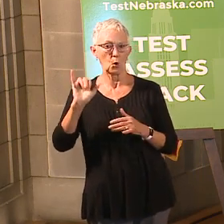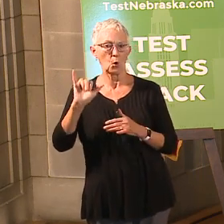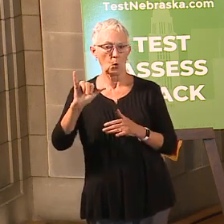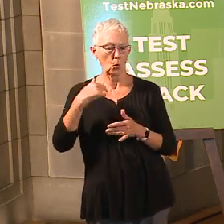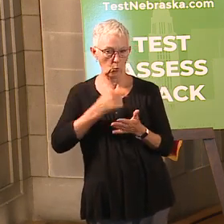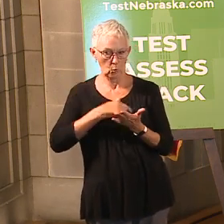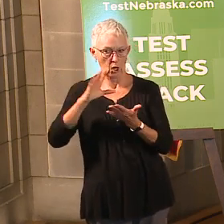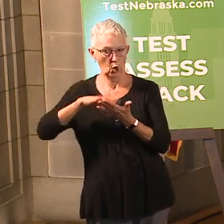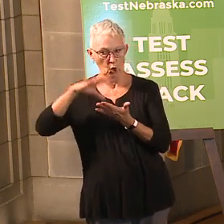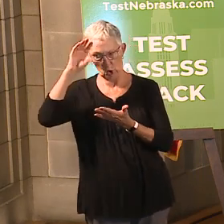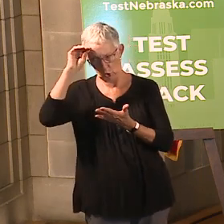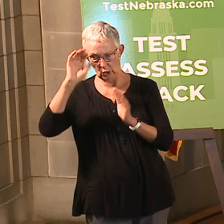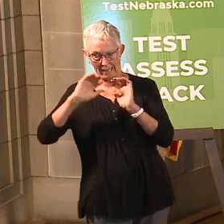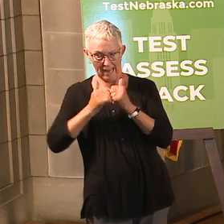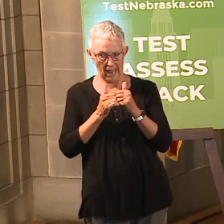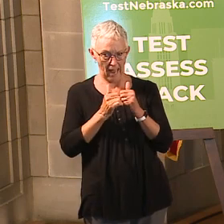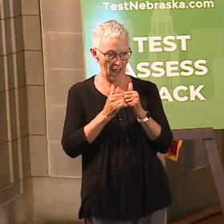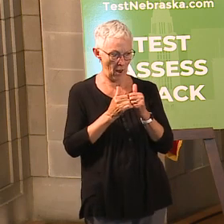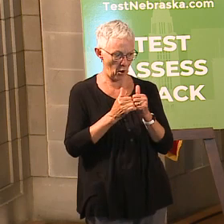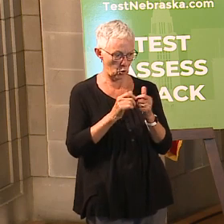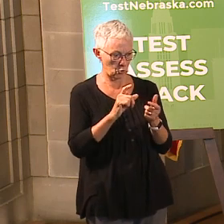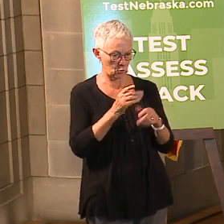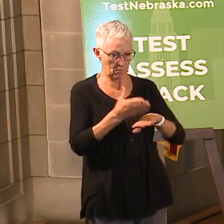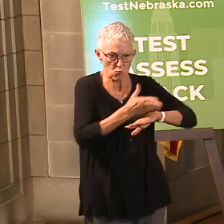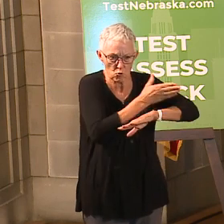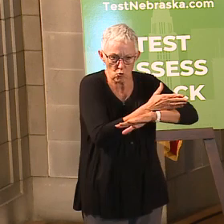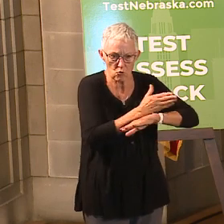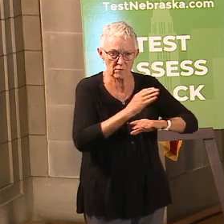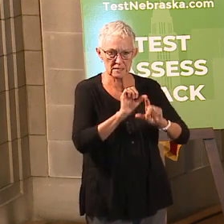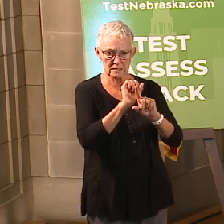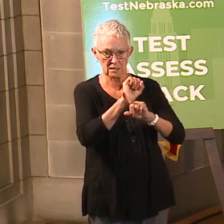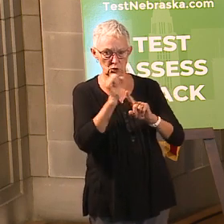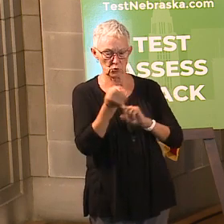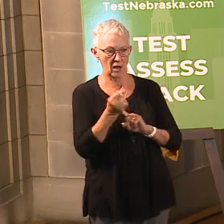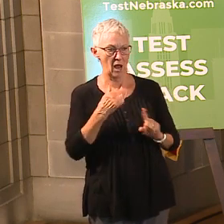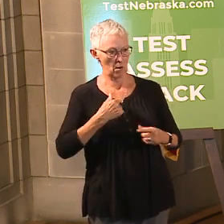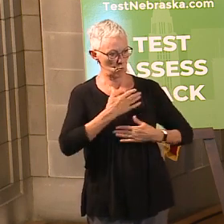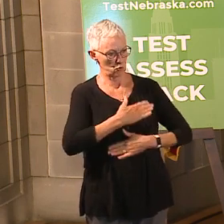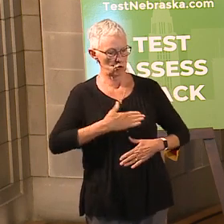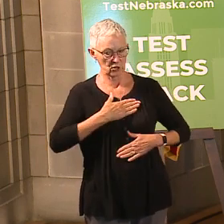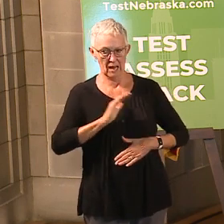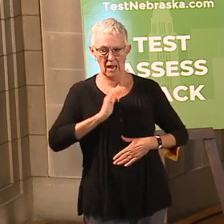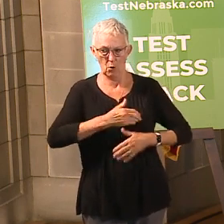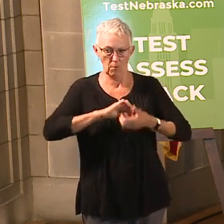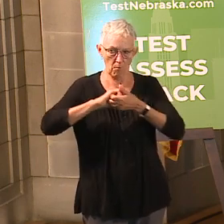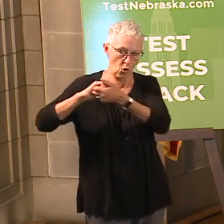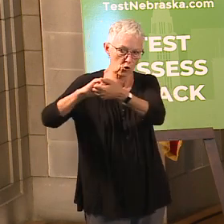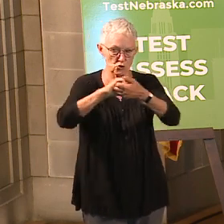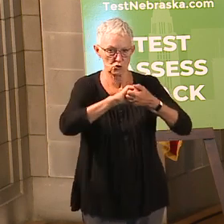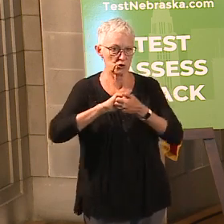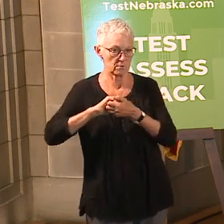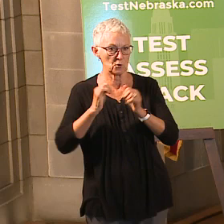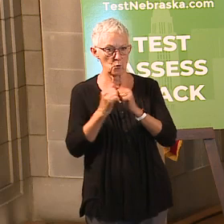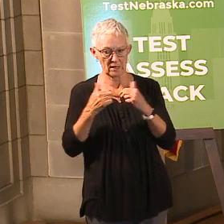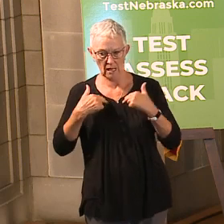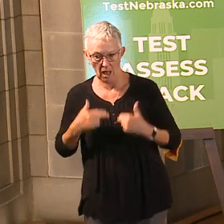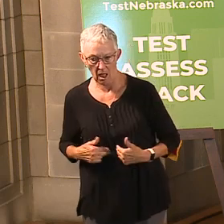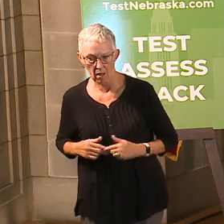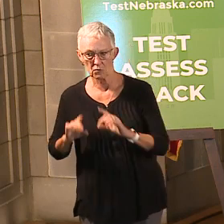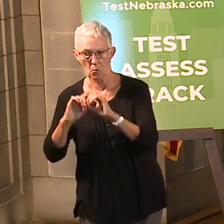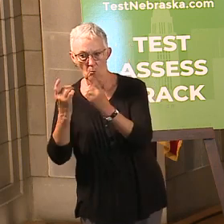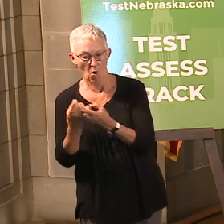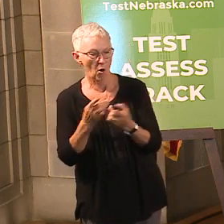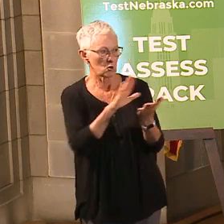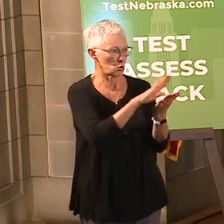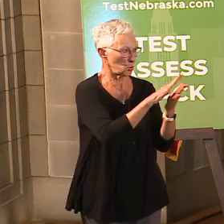about really what makes a difference in these cases and I appreciate the partnerships that we do have across the state. I think our school districts, it's not always